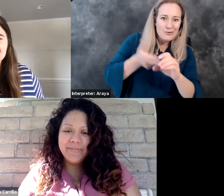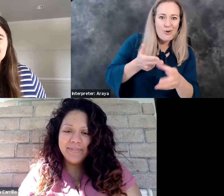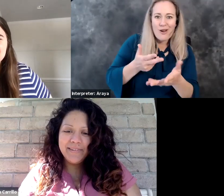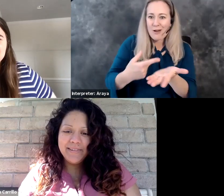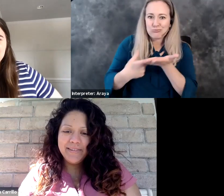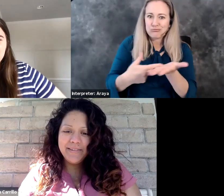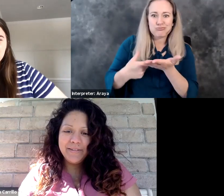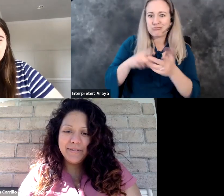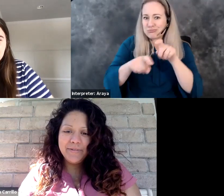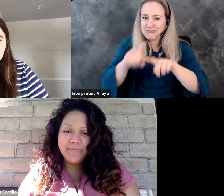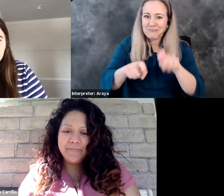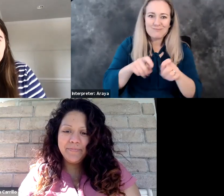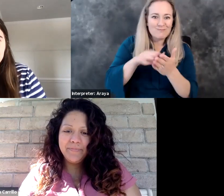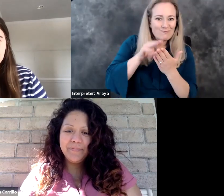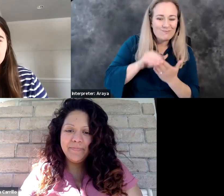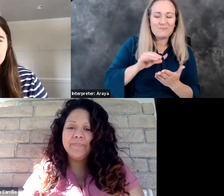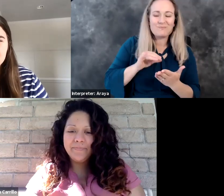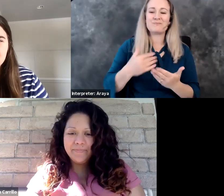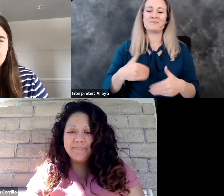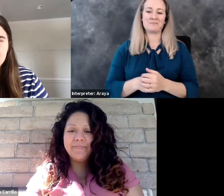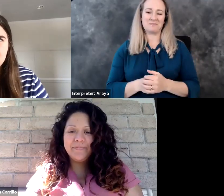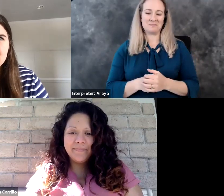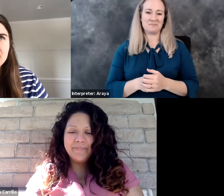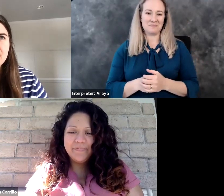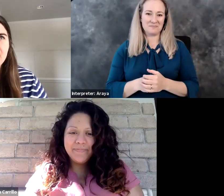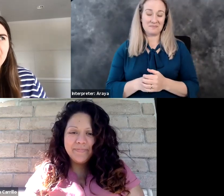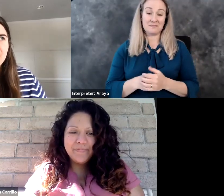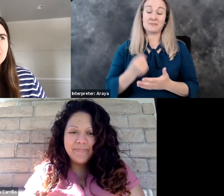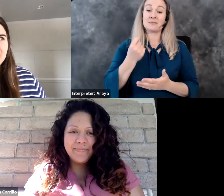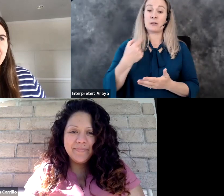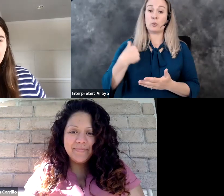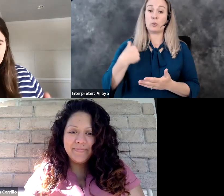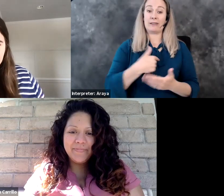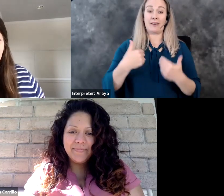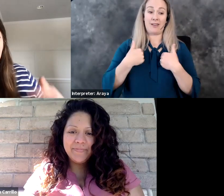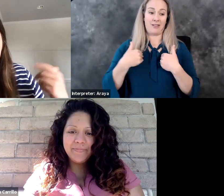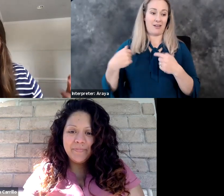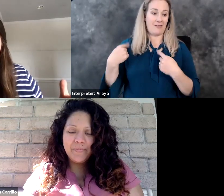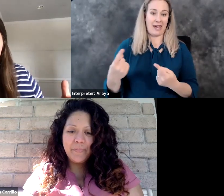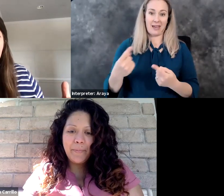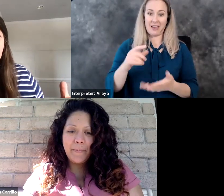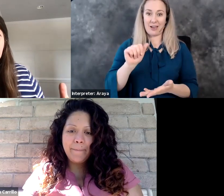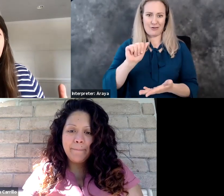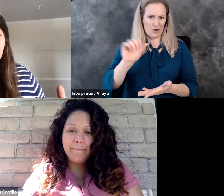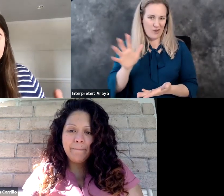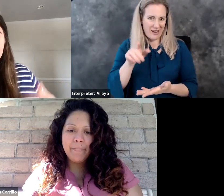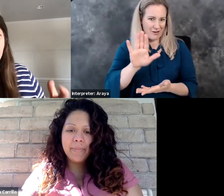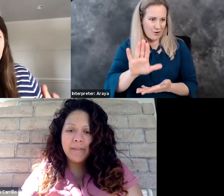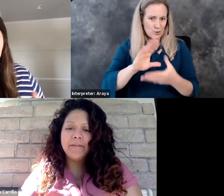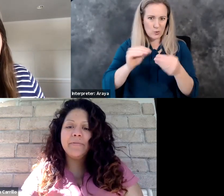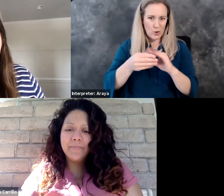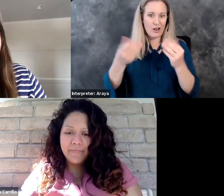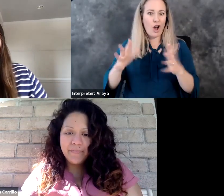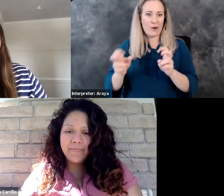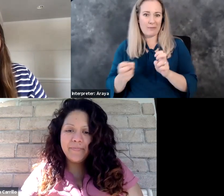questions. We have had Andrea already. Her story is posted on the